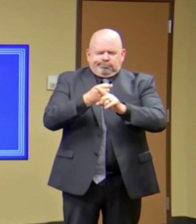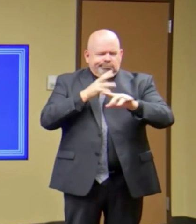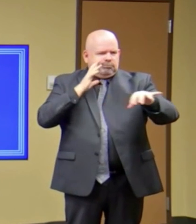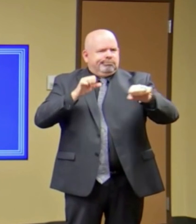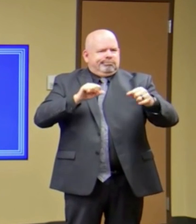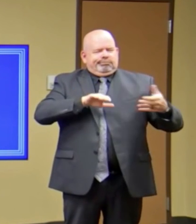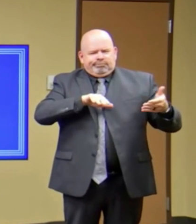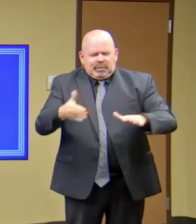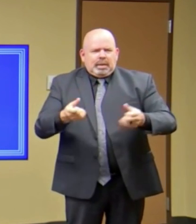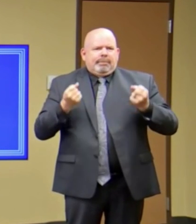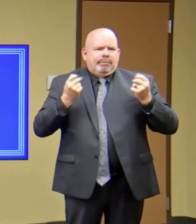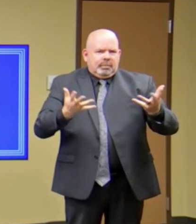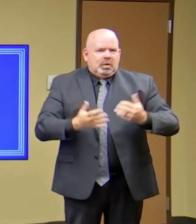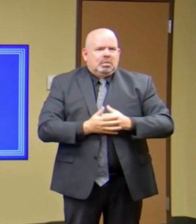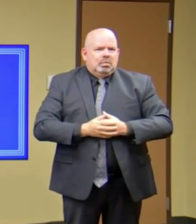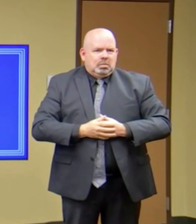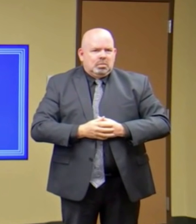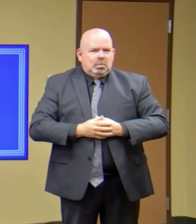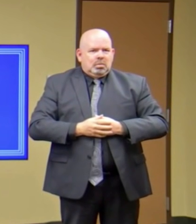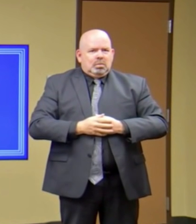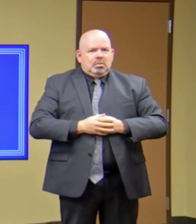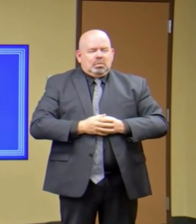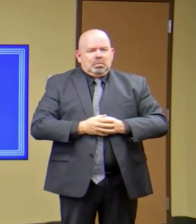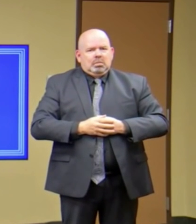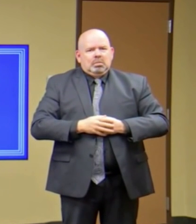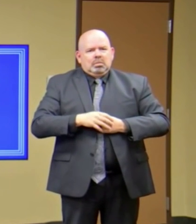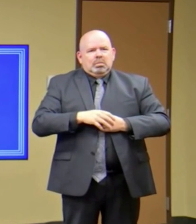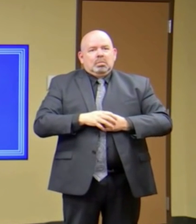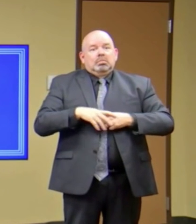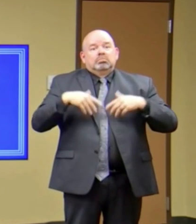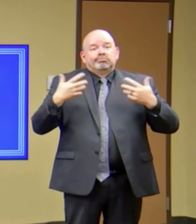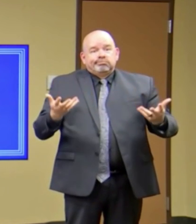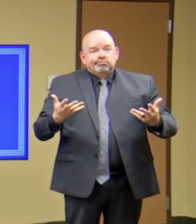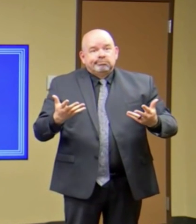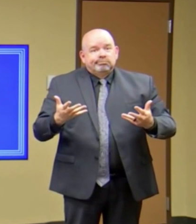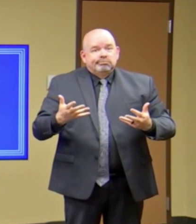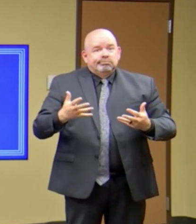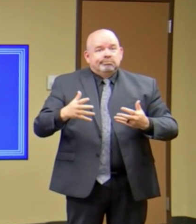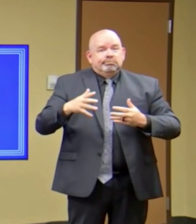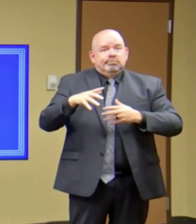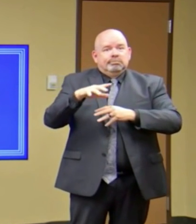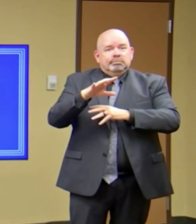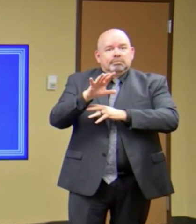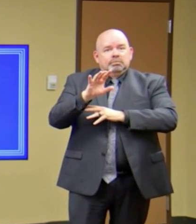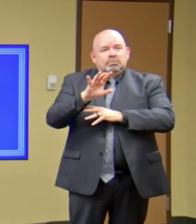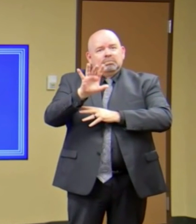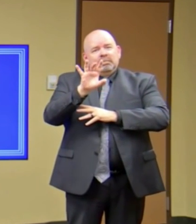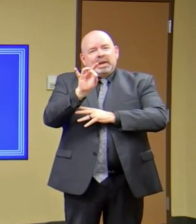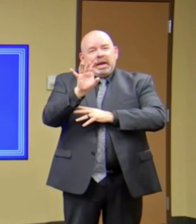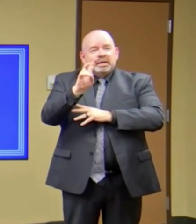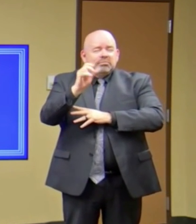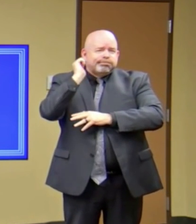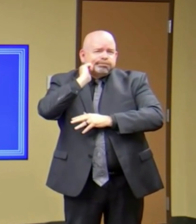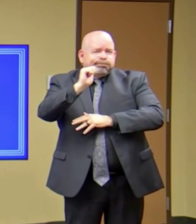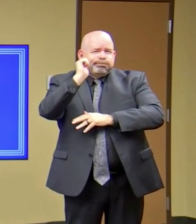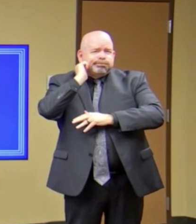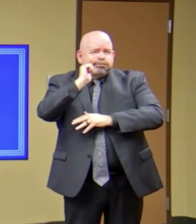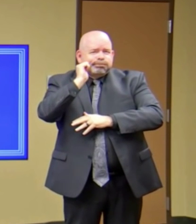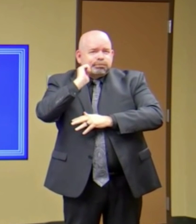residents lose their life to COVID. And we had 97 average daily cases